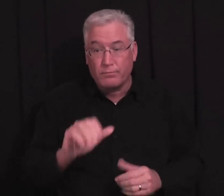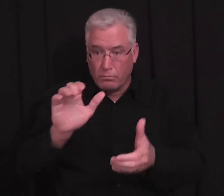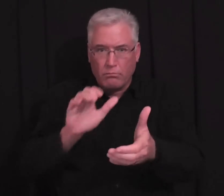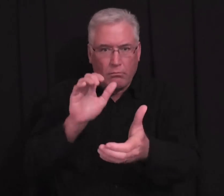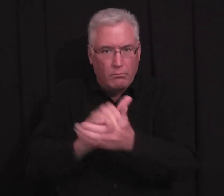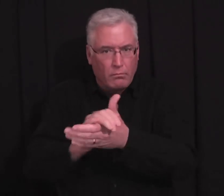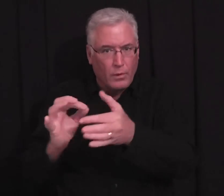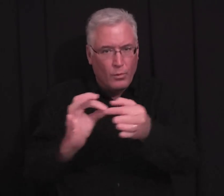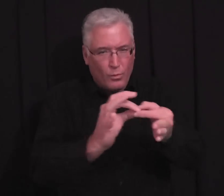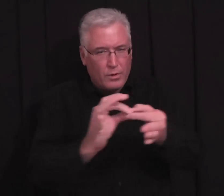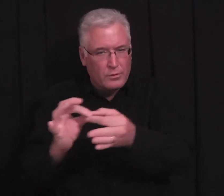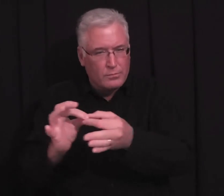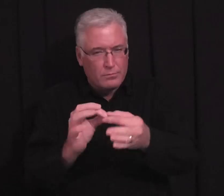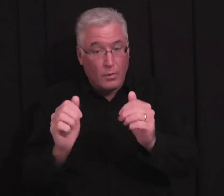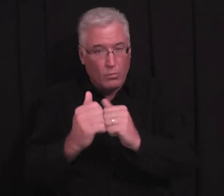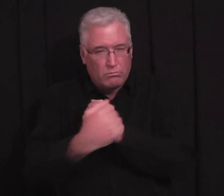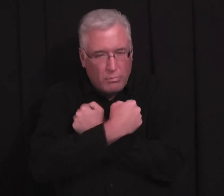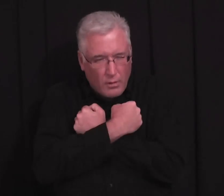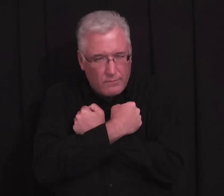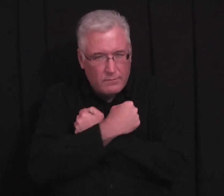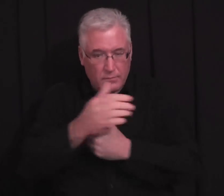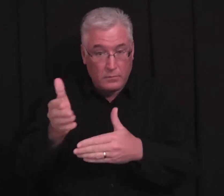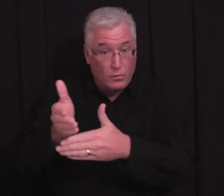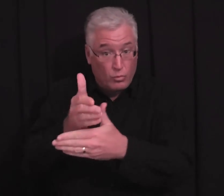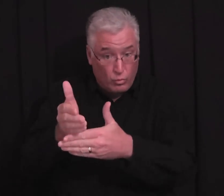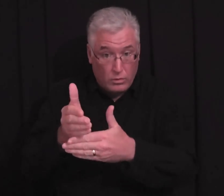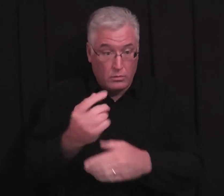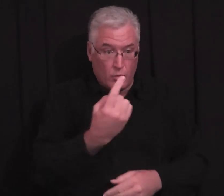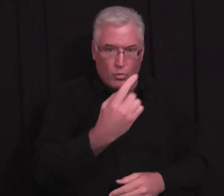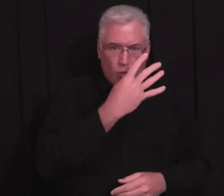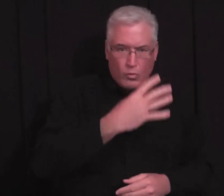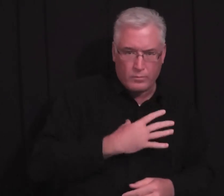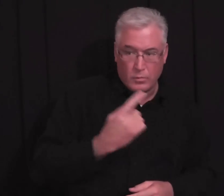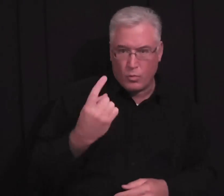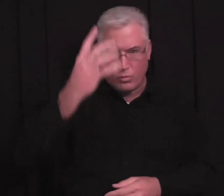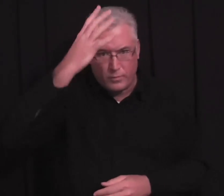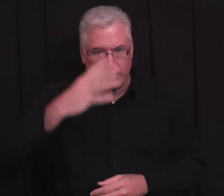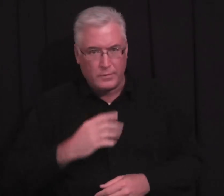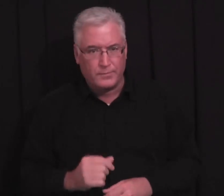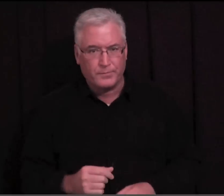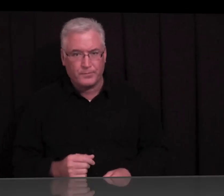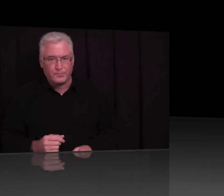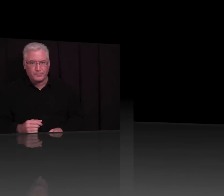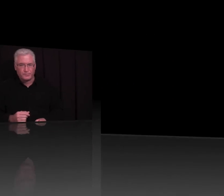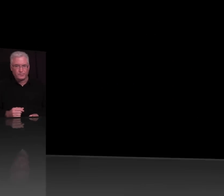And where is this family? The only place is in the marital relationship. There is love between a woman and a man.